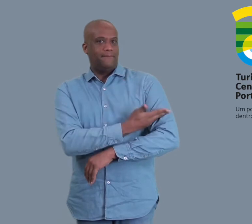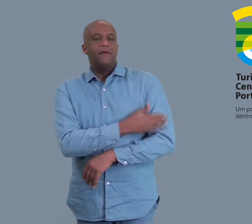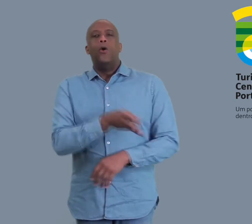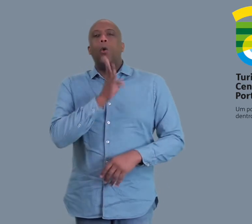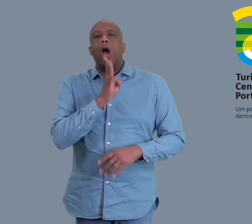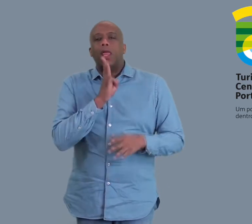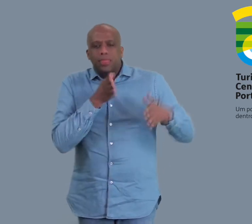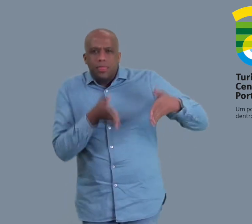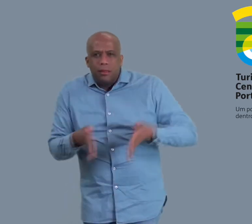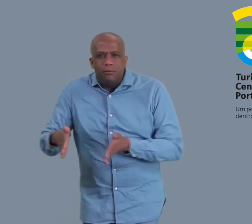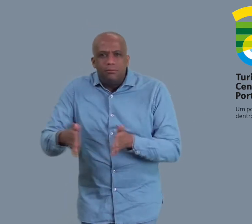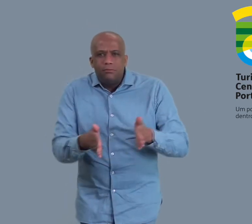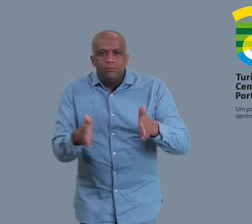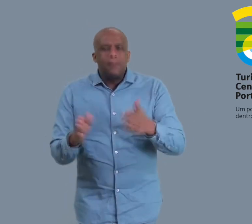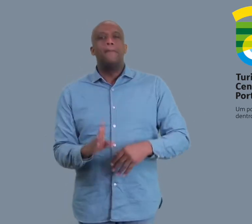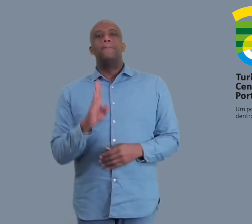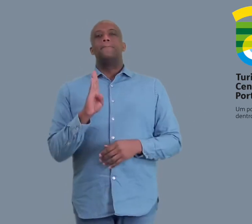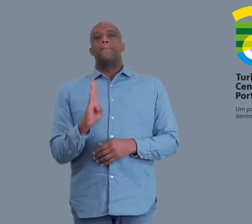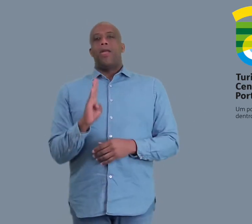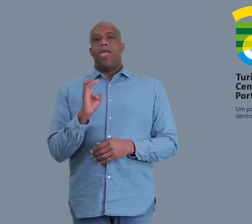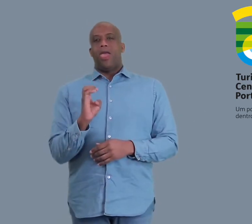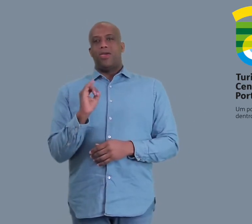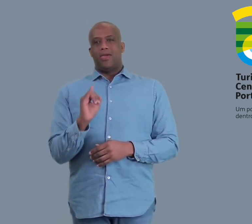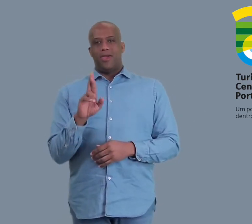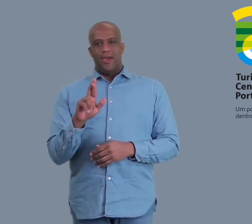Rio de Aveiro, Beira Baixa,